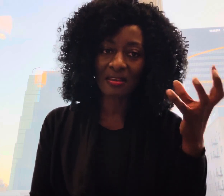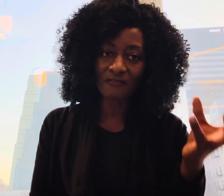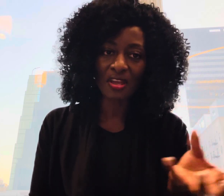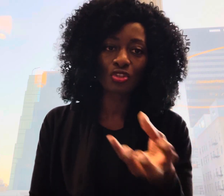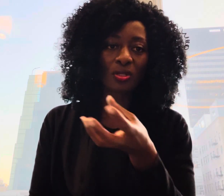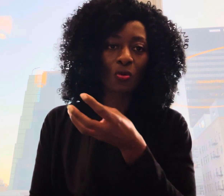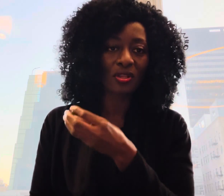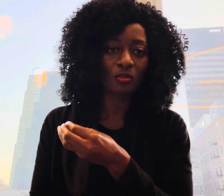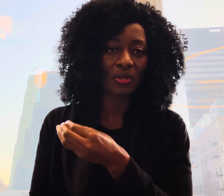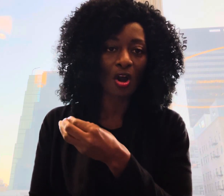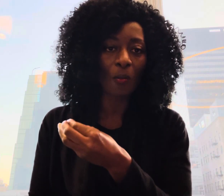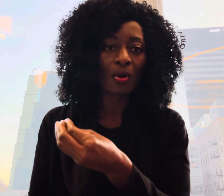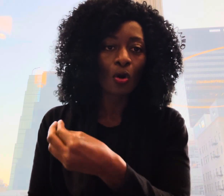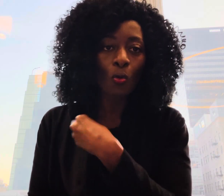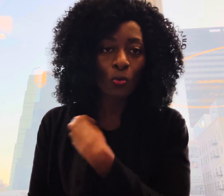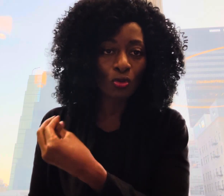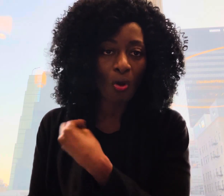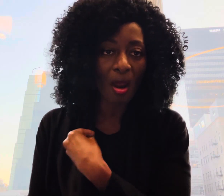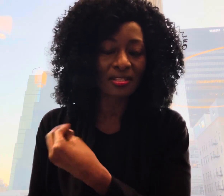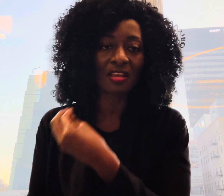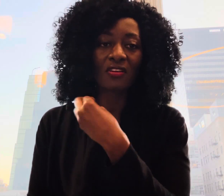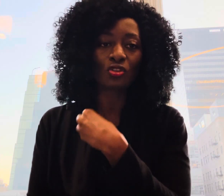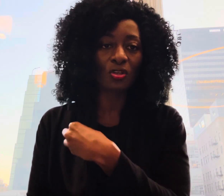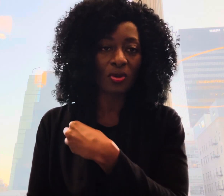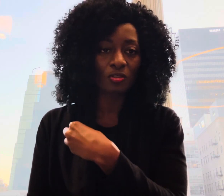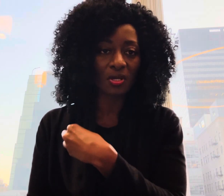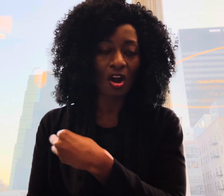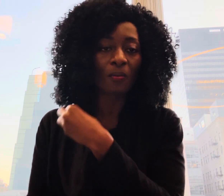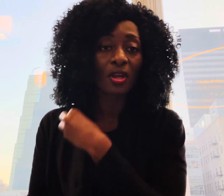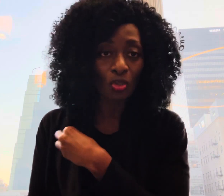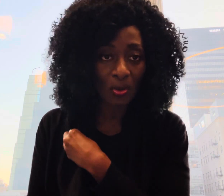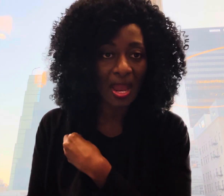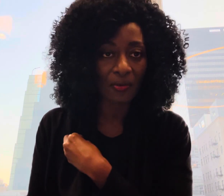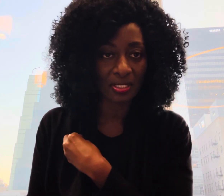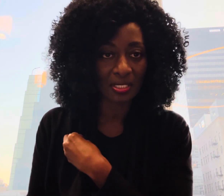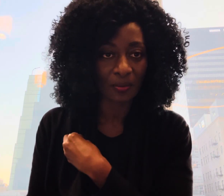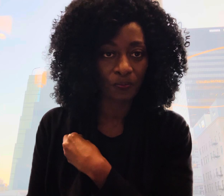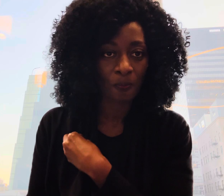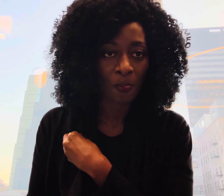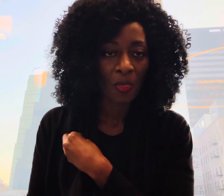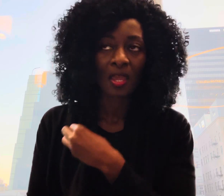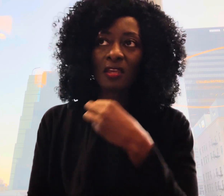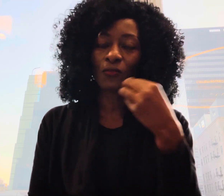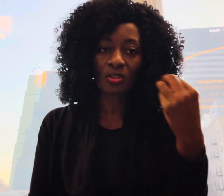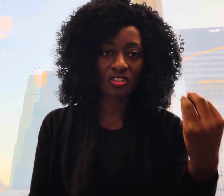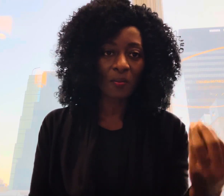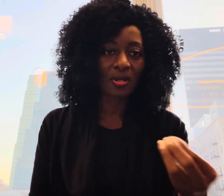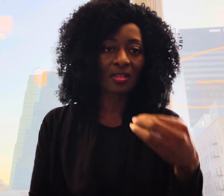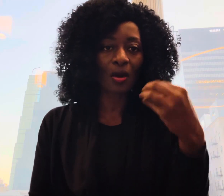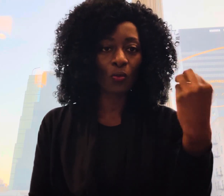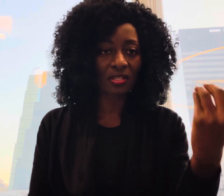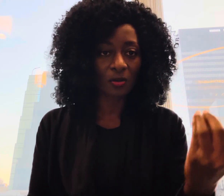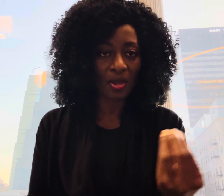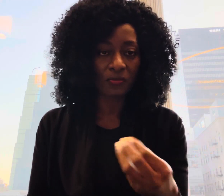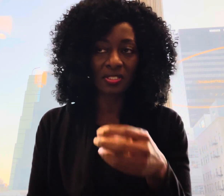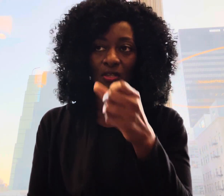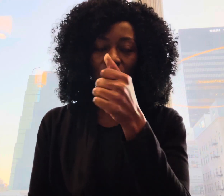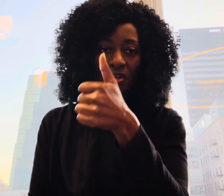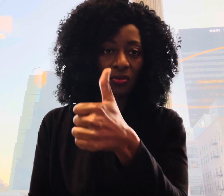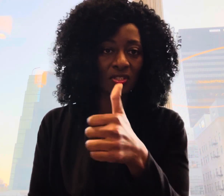eventually going to become who you are it's eventually going to become your character if you're somebody that wakes up every day you turn on the